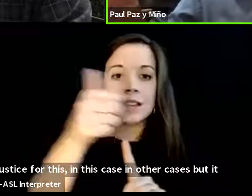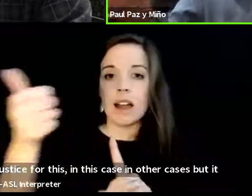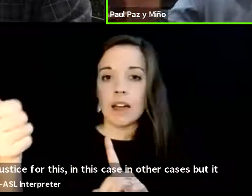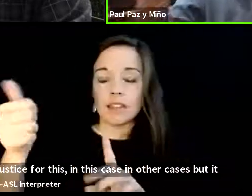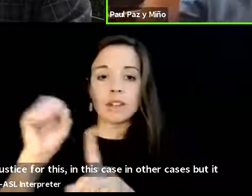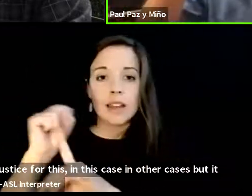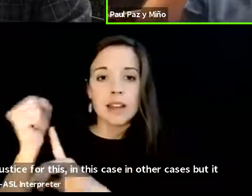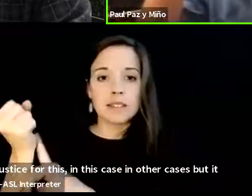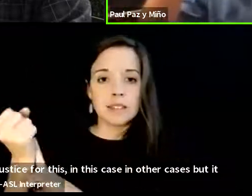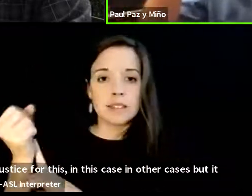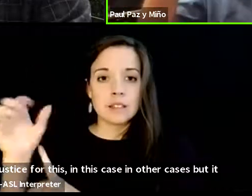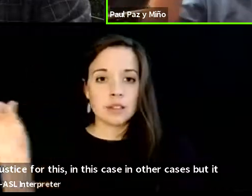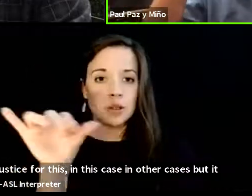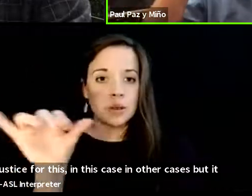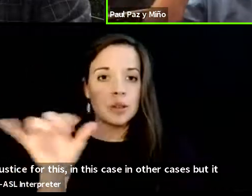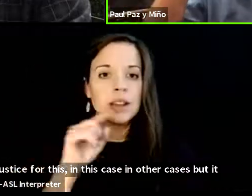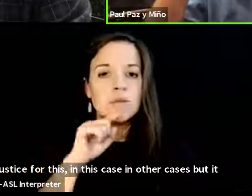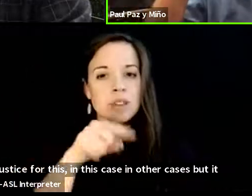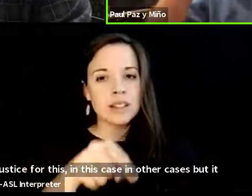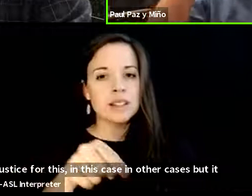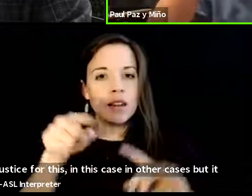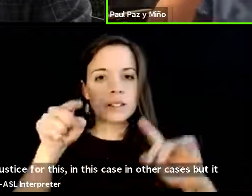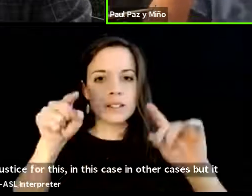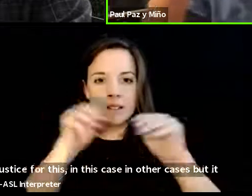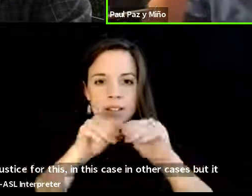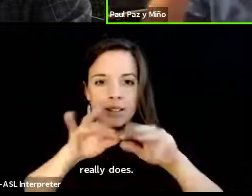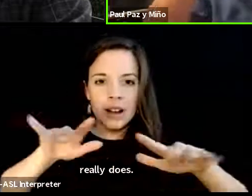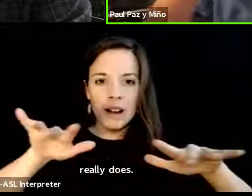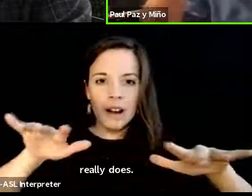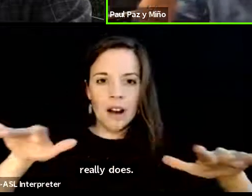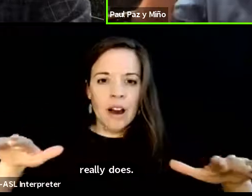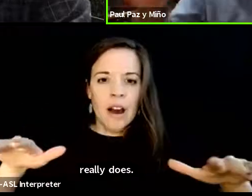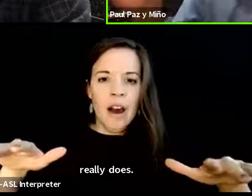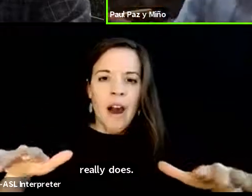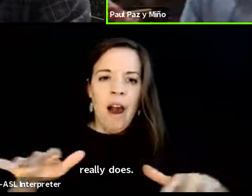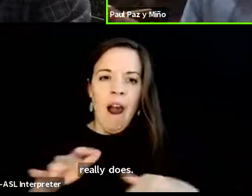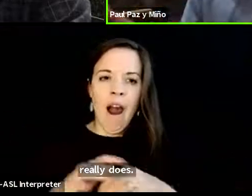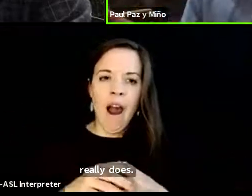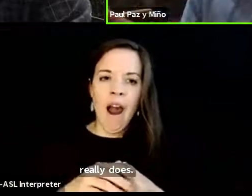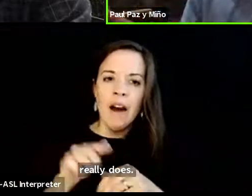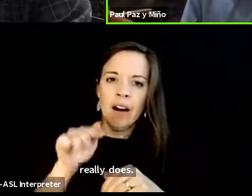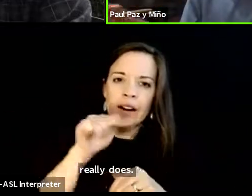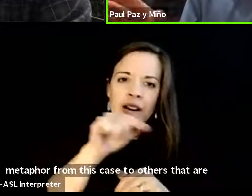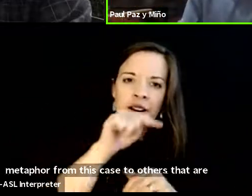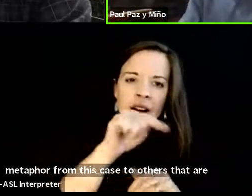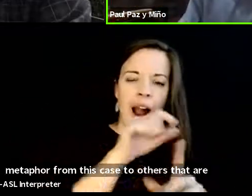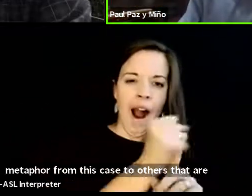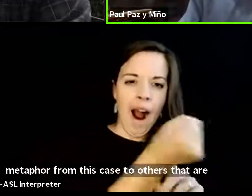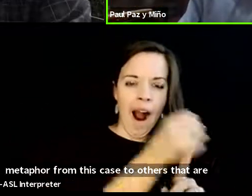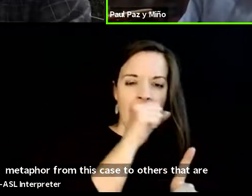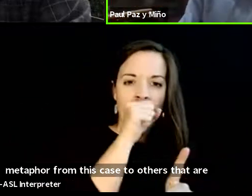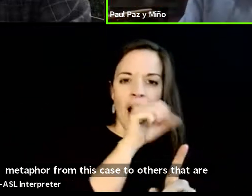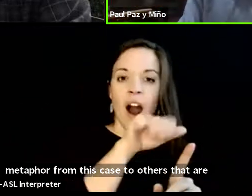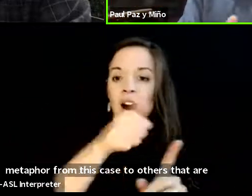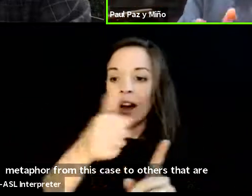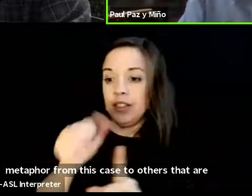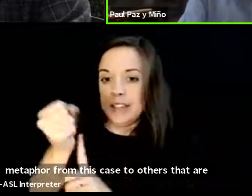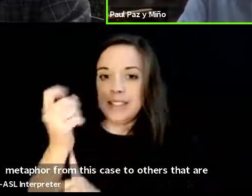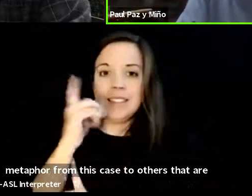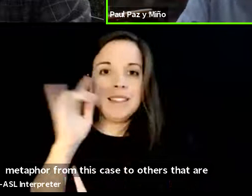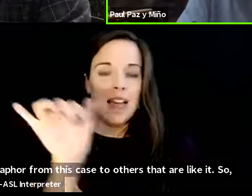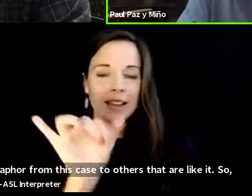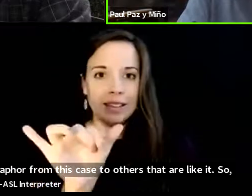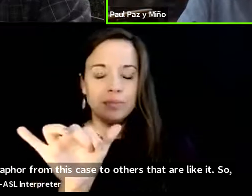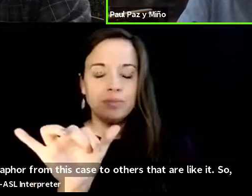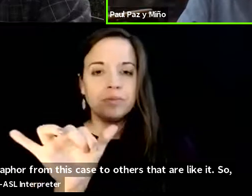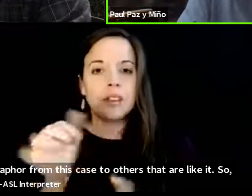does trickle down to use an unfortunate metaphor from this case to others that are like it so you know